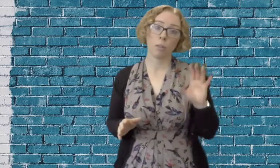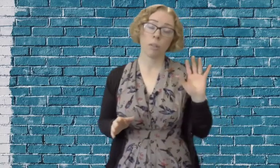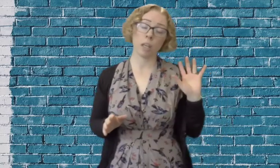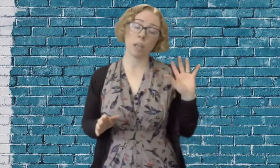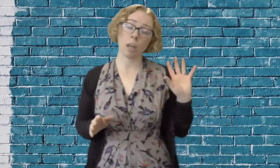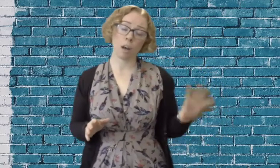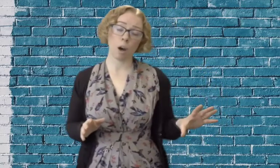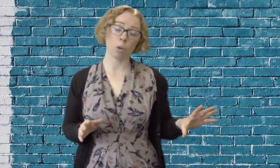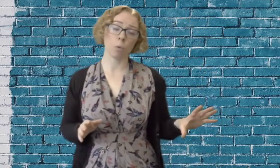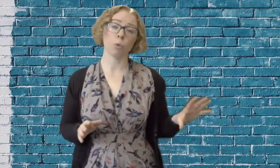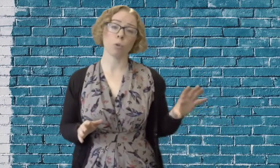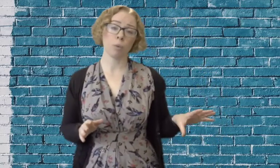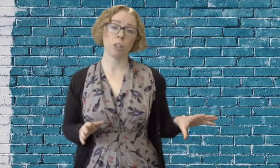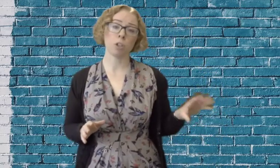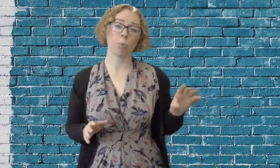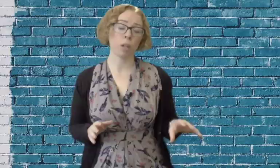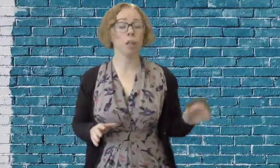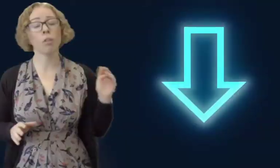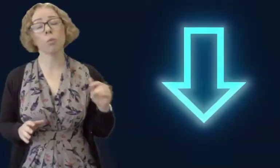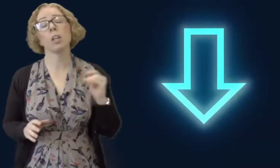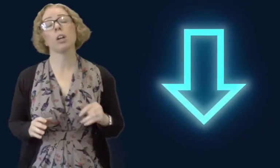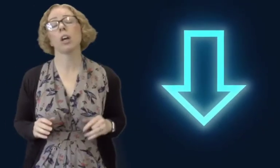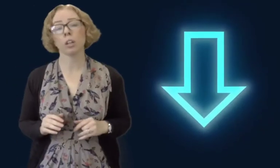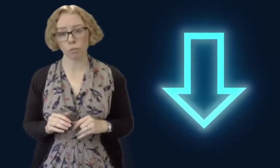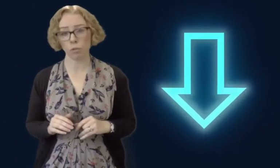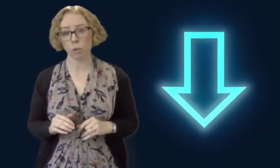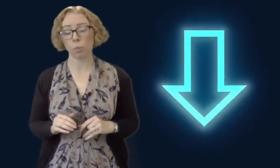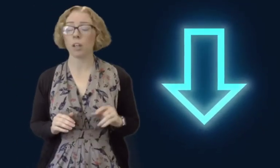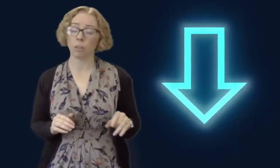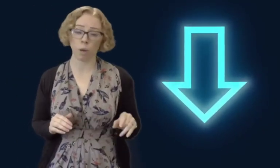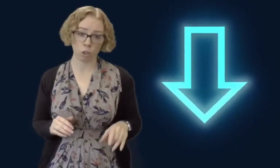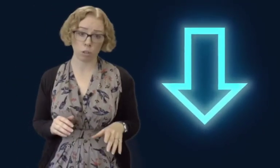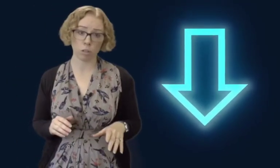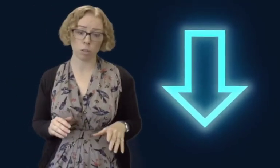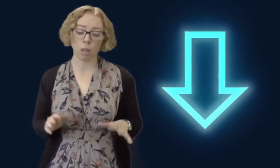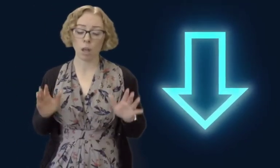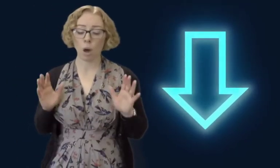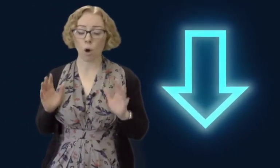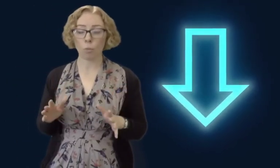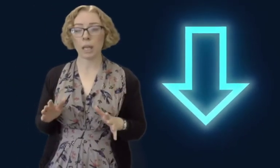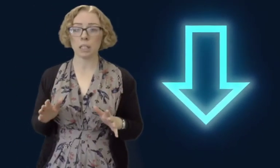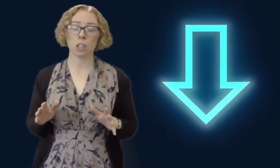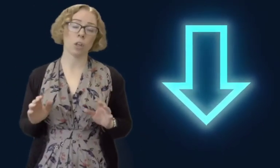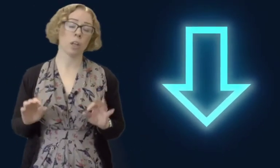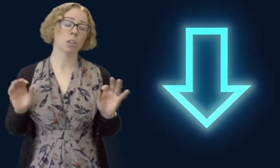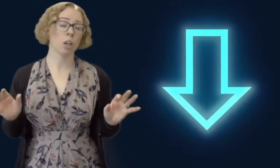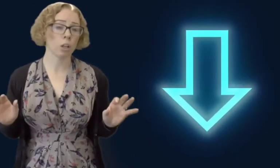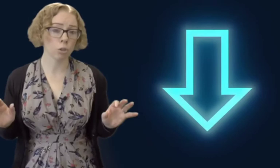The owner was recommended to price it at three nine nine nine fifty by another agent on the basis that psychologically